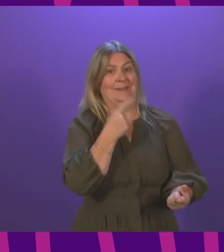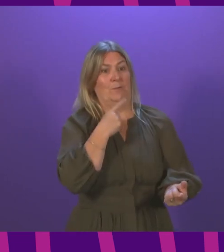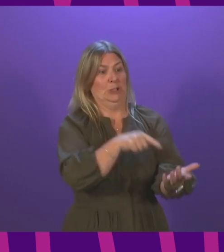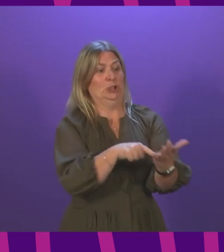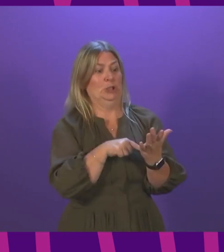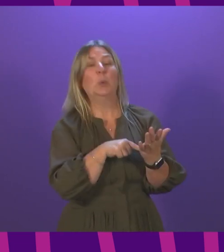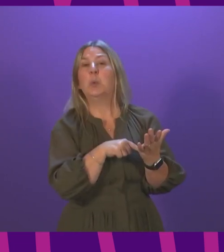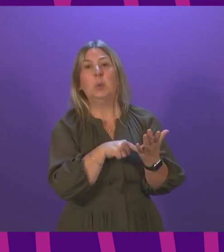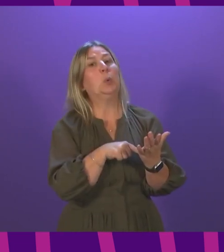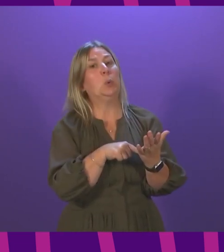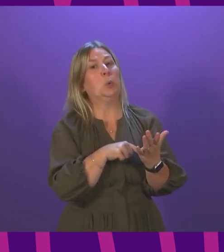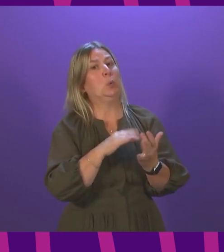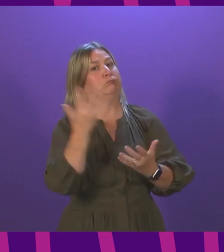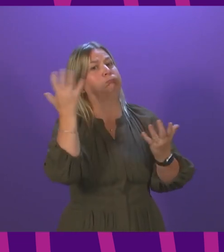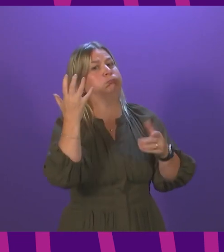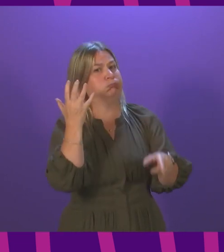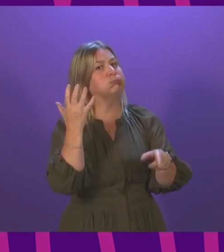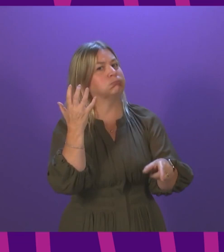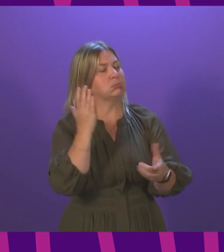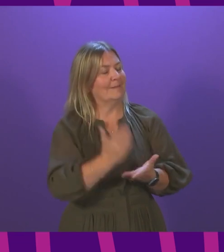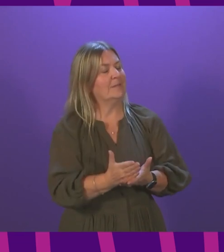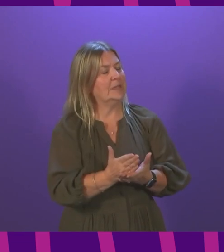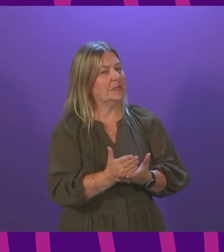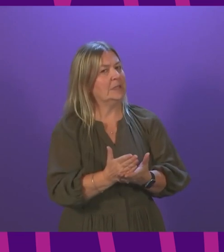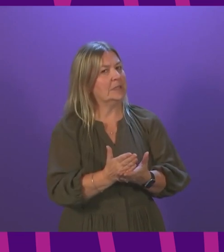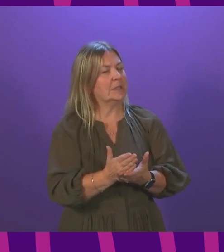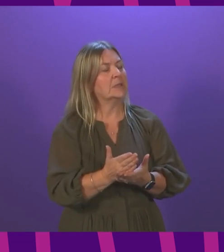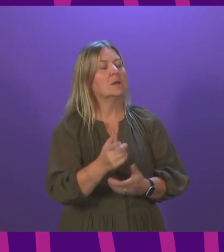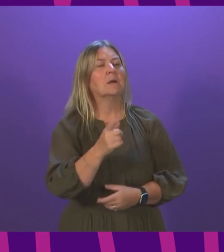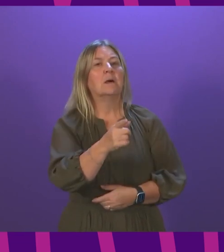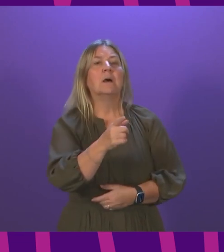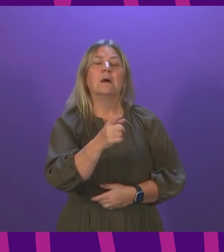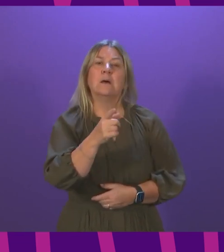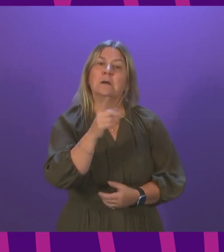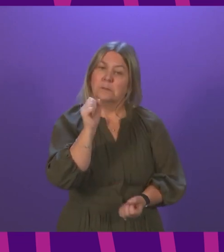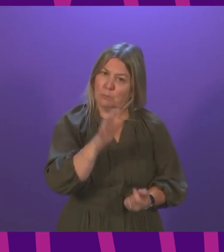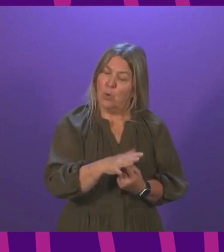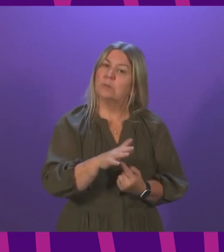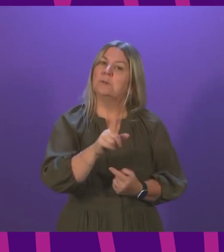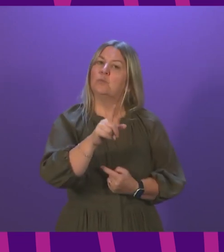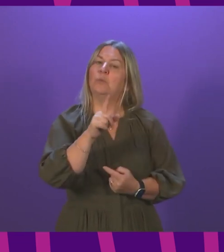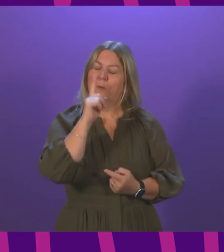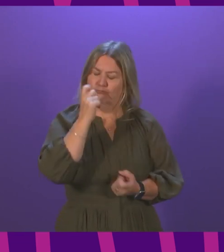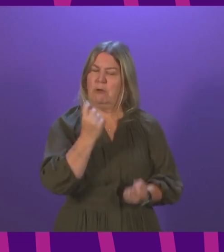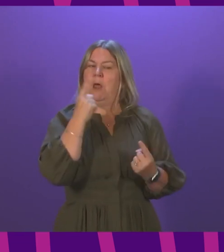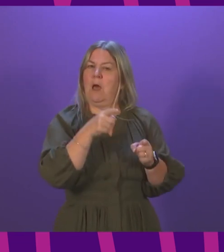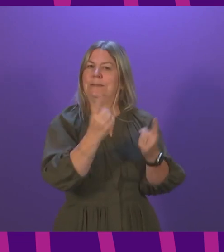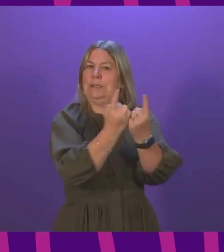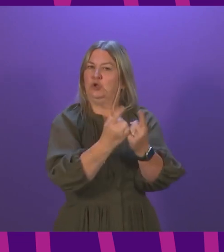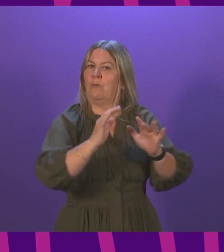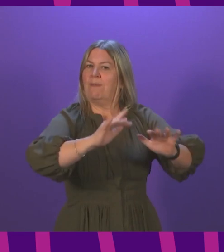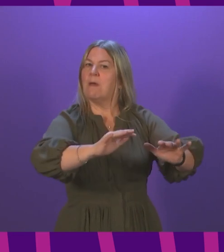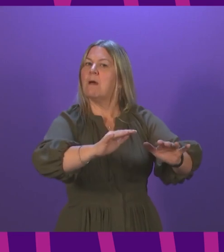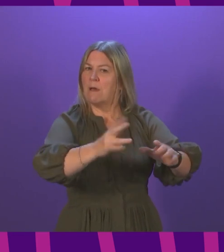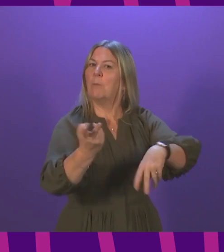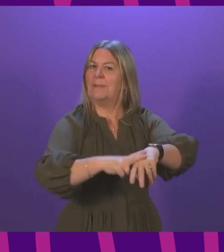of us. And I think it is really important that in confronting these issues, as we all must do, that we